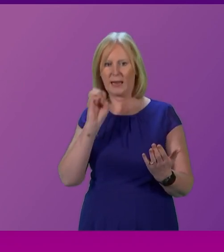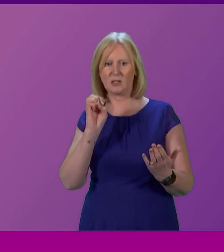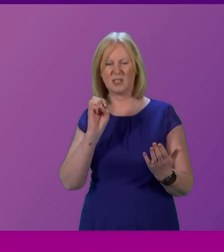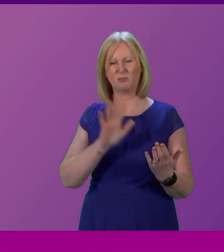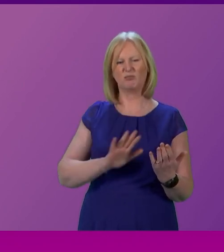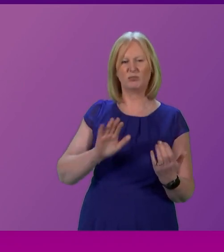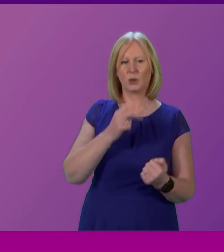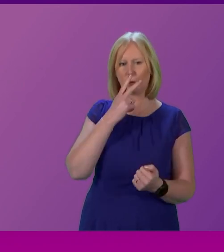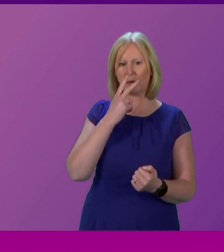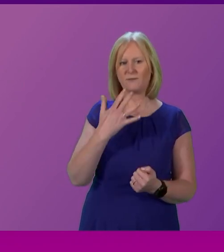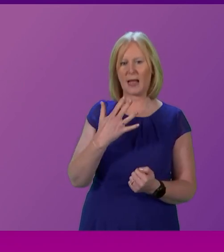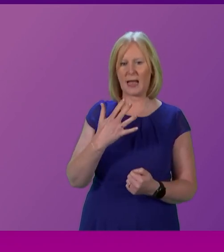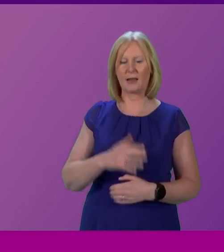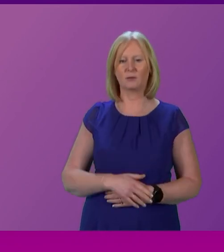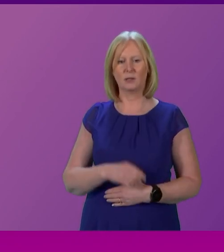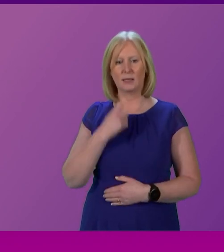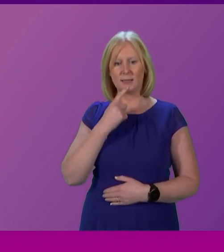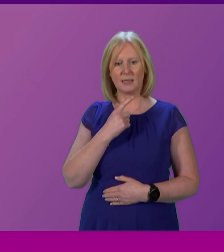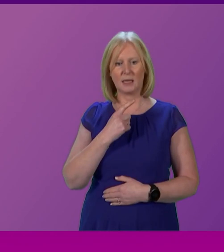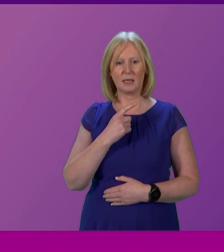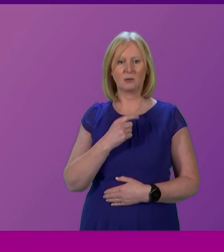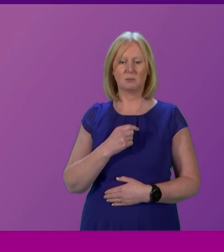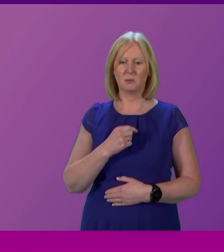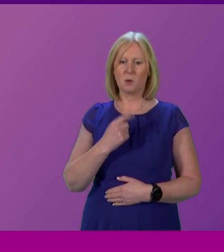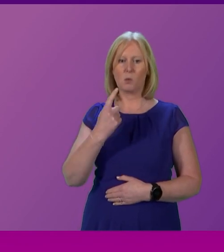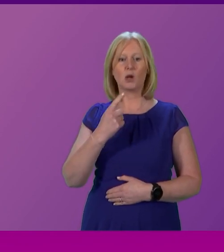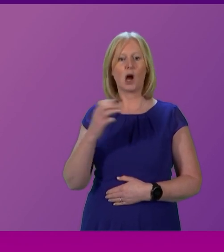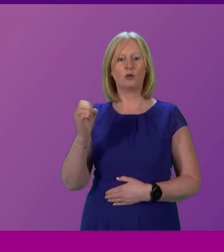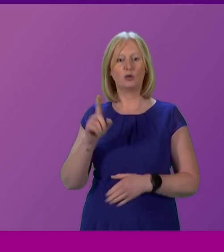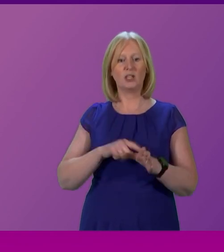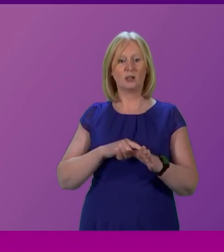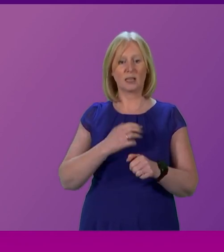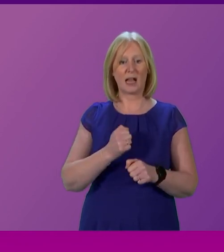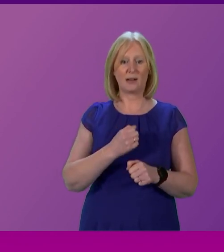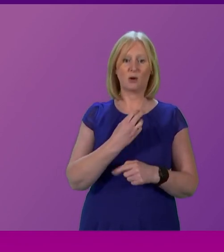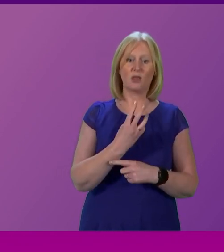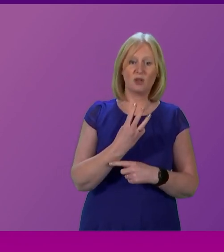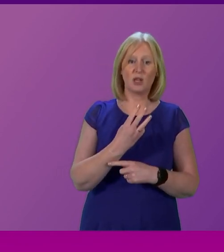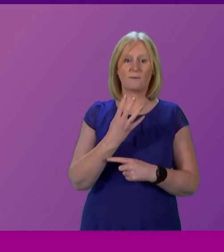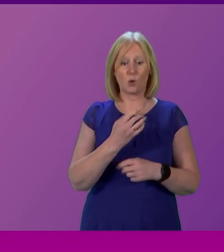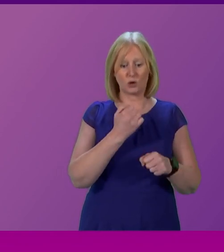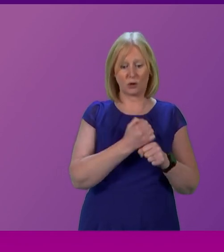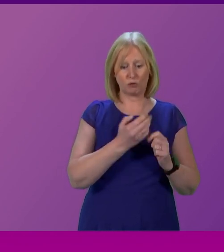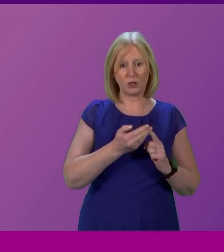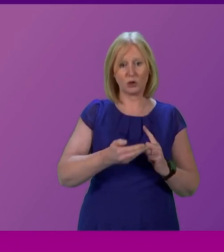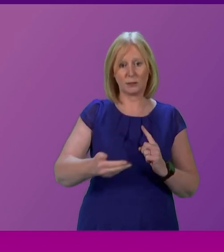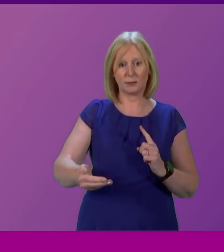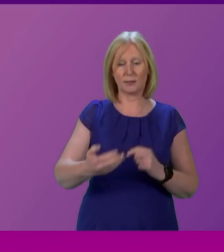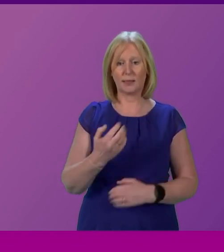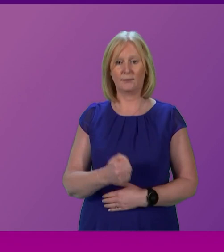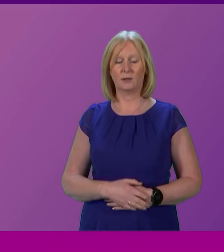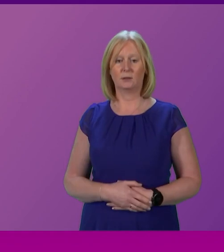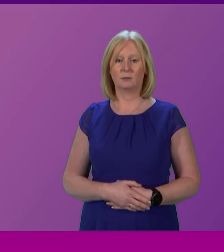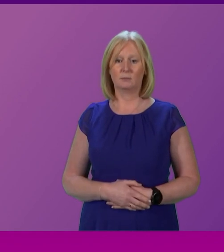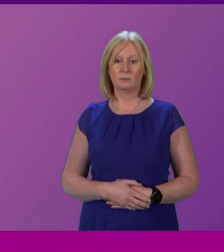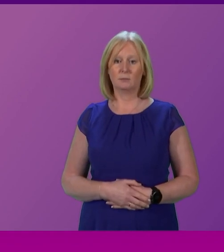typically. It's said that there are three or four generations in any 100 years. Arguably that might say that this Parliament could legitimately, on the